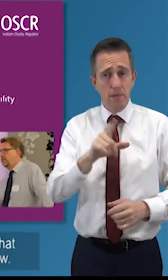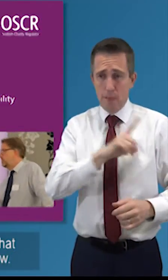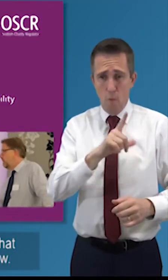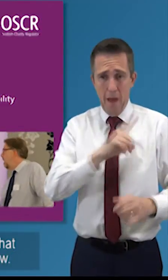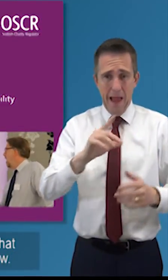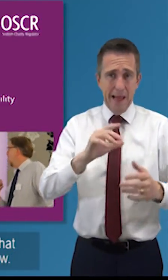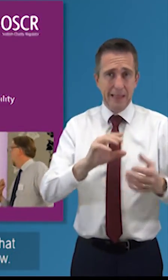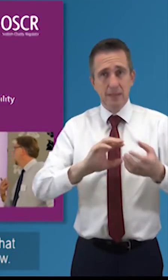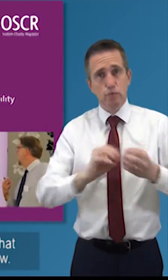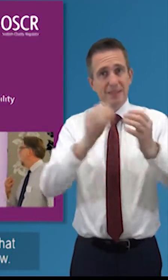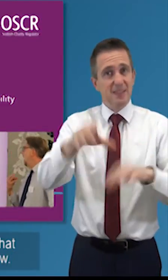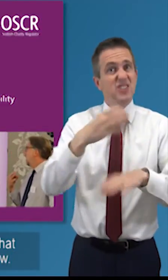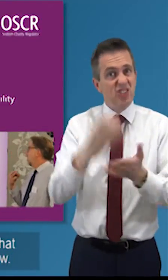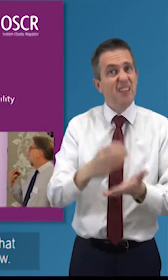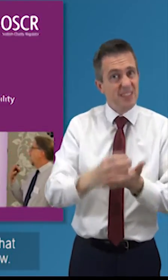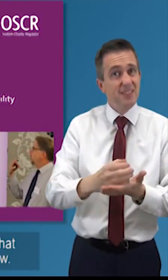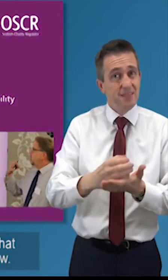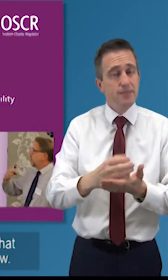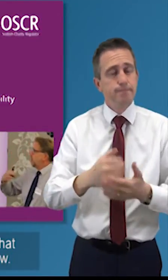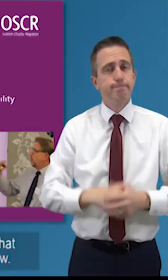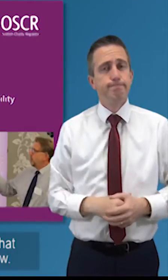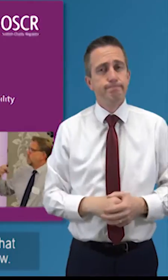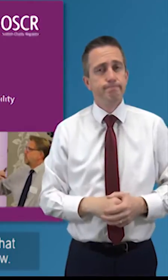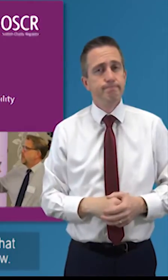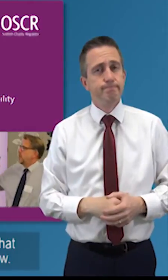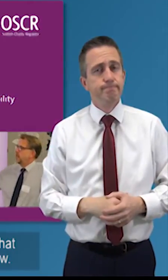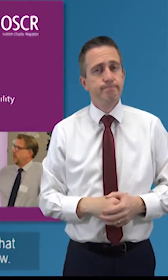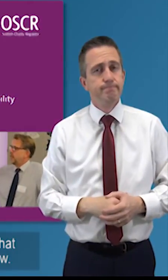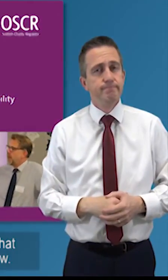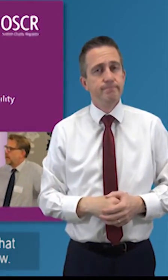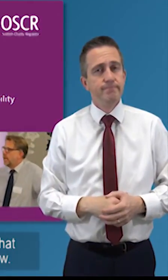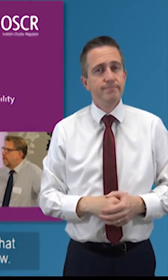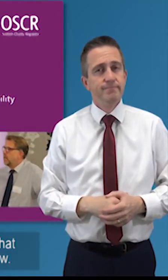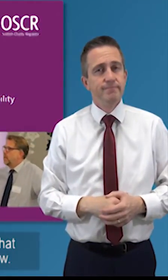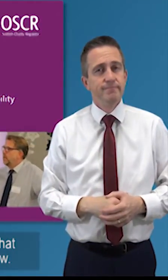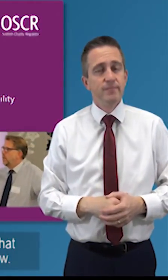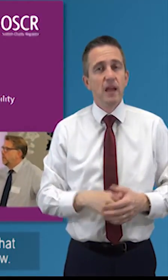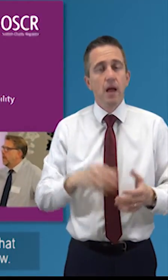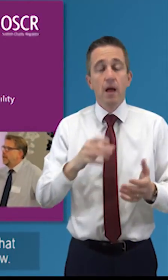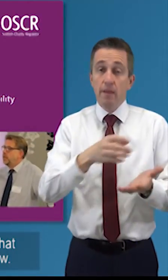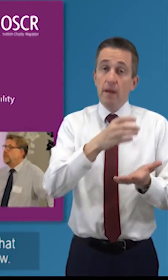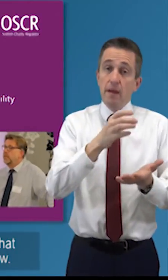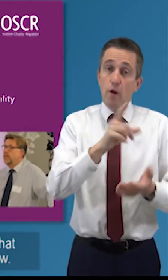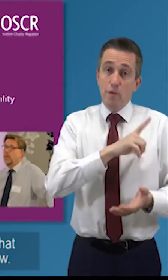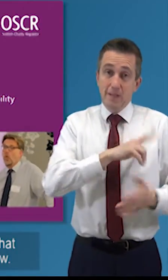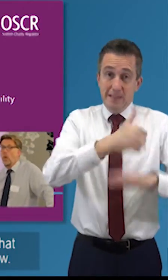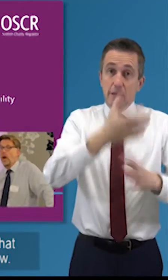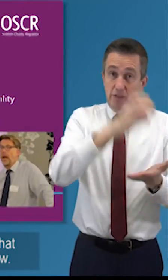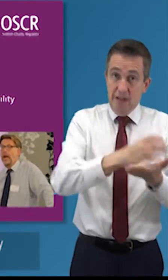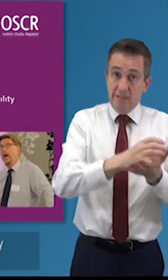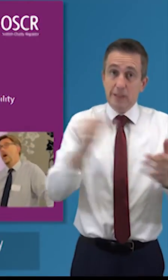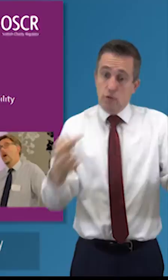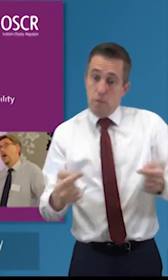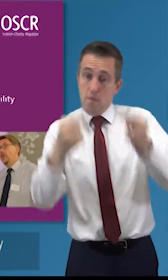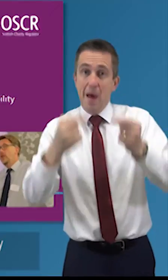exists and as we talked you know this is something that has a very direct link into the duties under the law